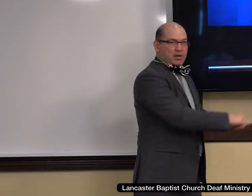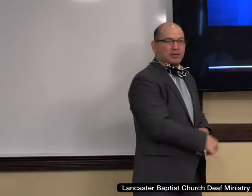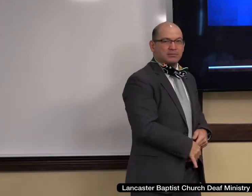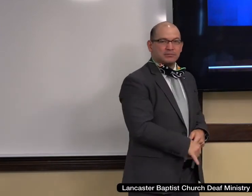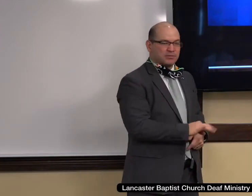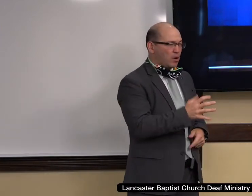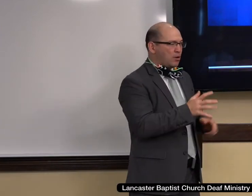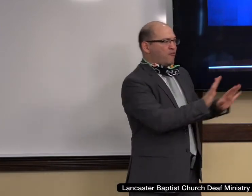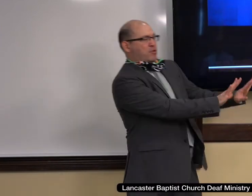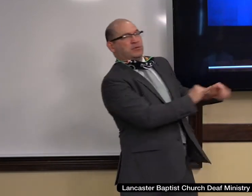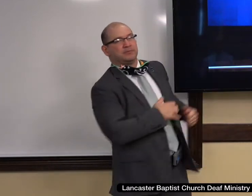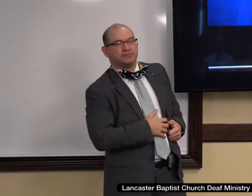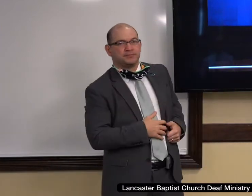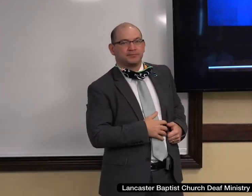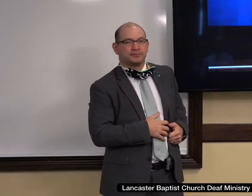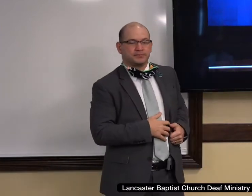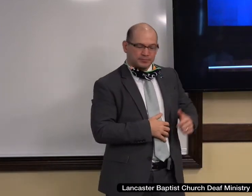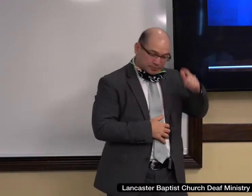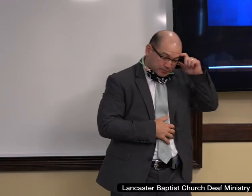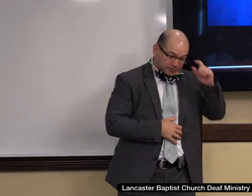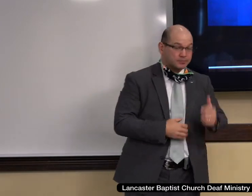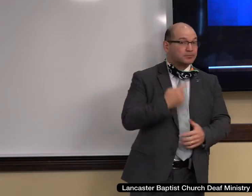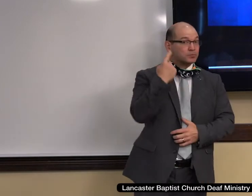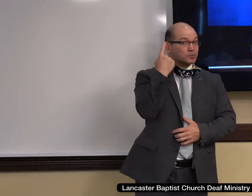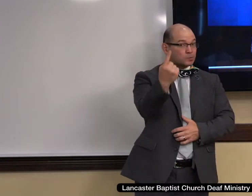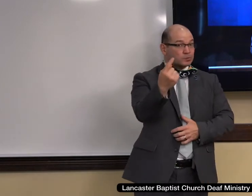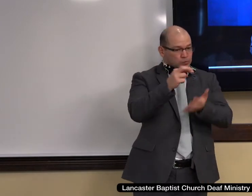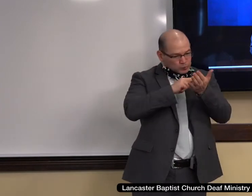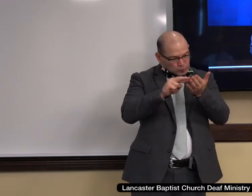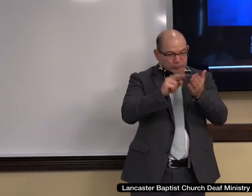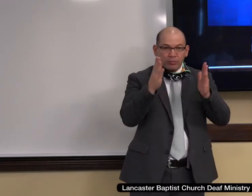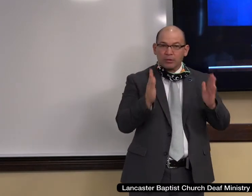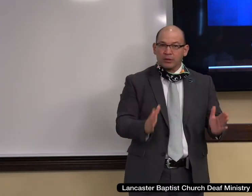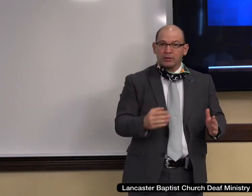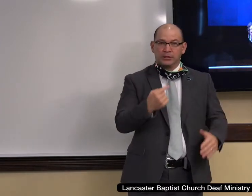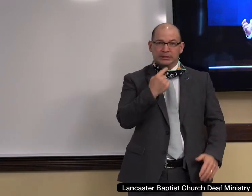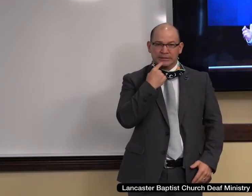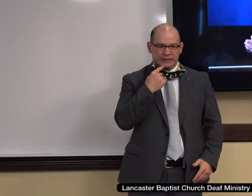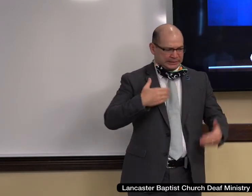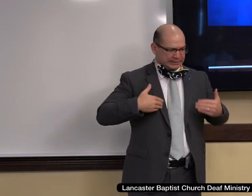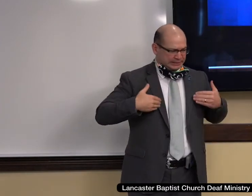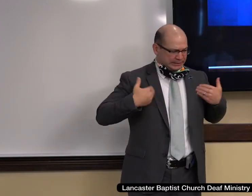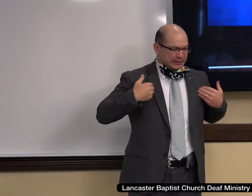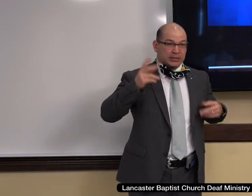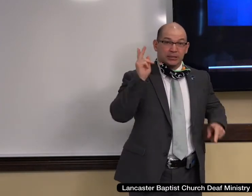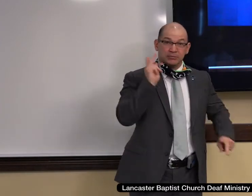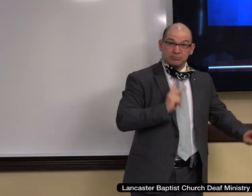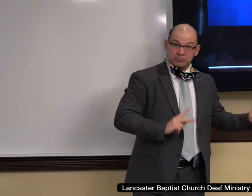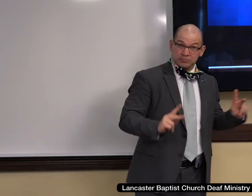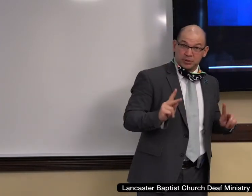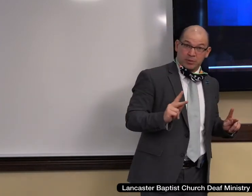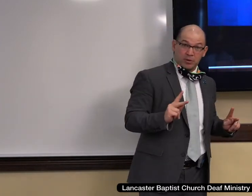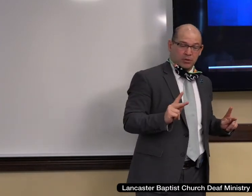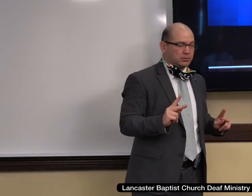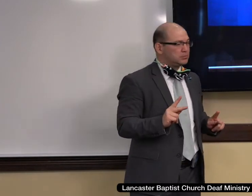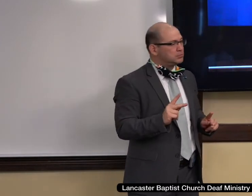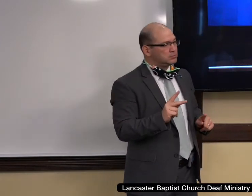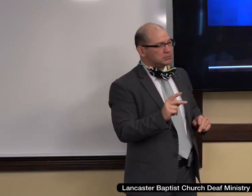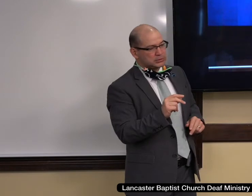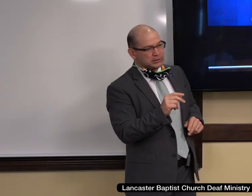decline of Christian identity is particularly pronounced among younger Americans and fully one third of those age 35 and younger report